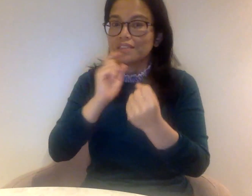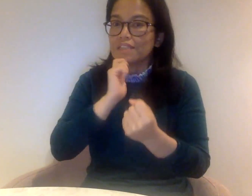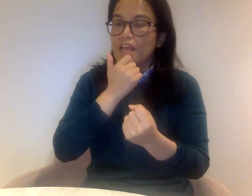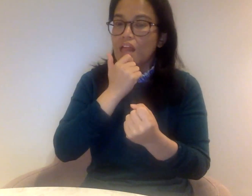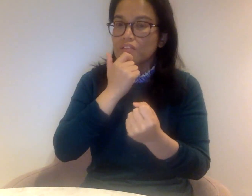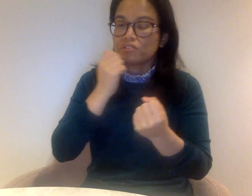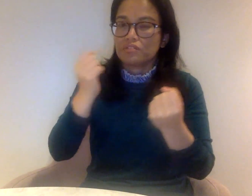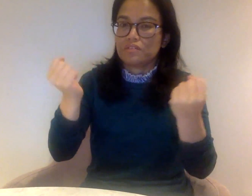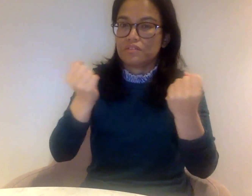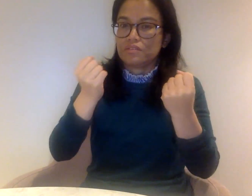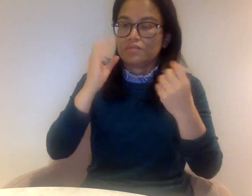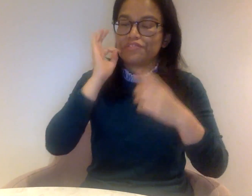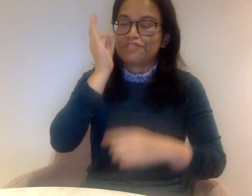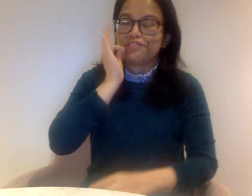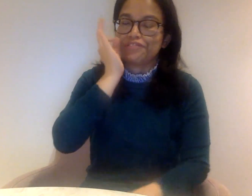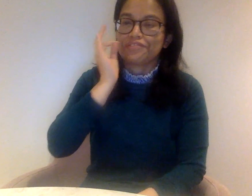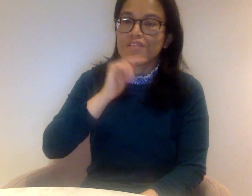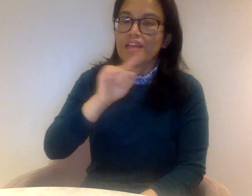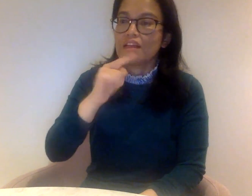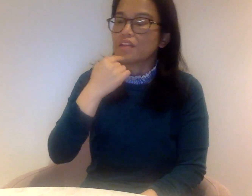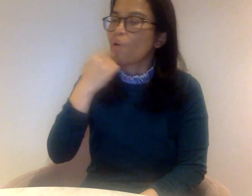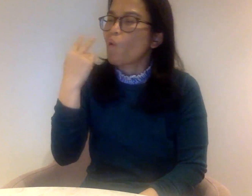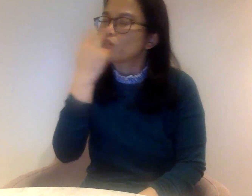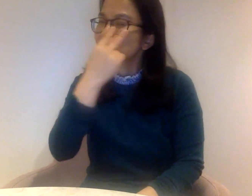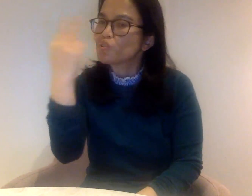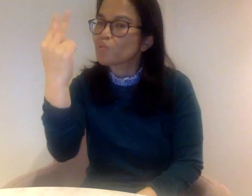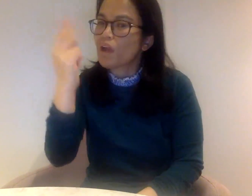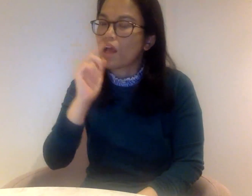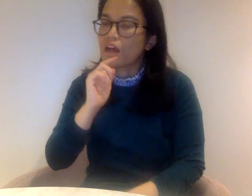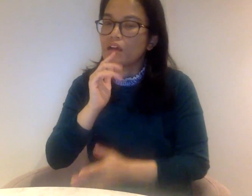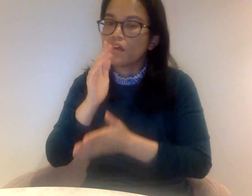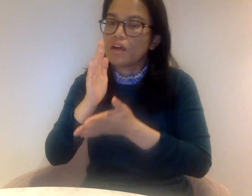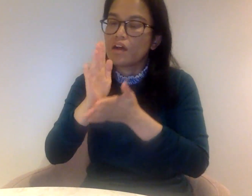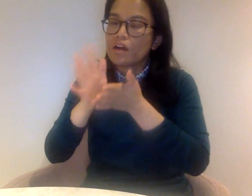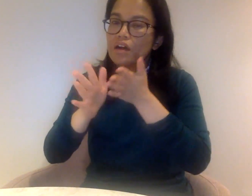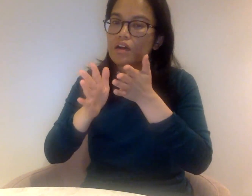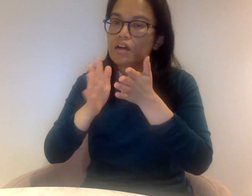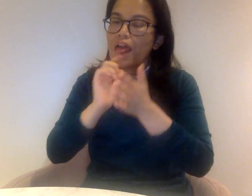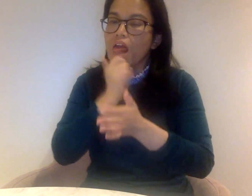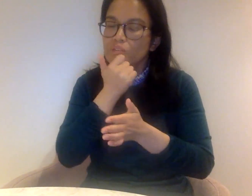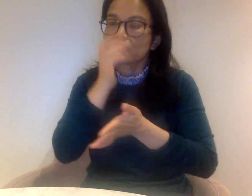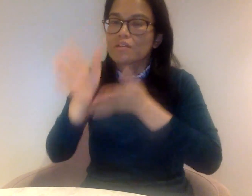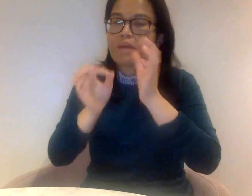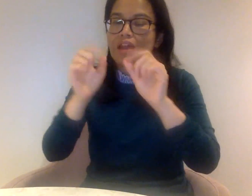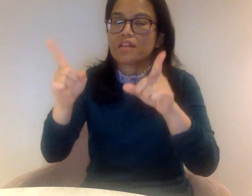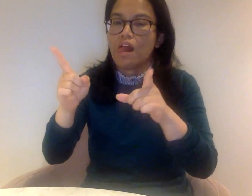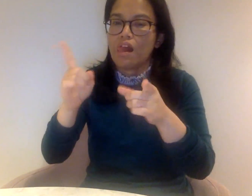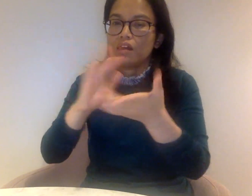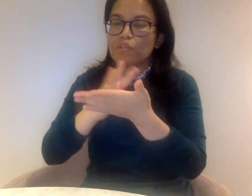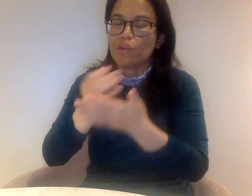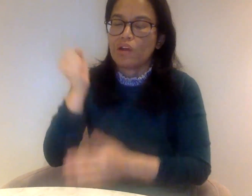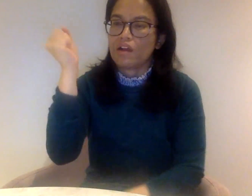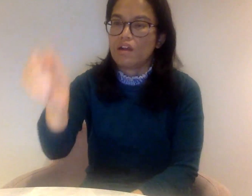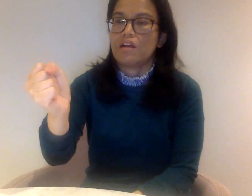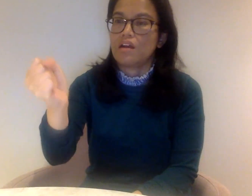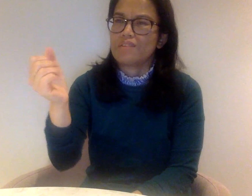international sign? Is it a national sign language? And what is the source? Is